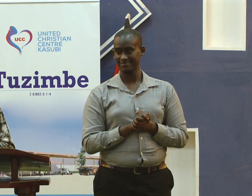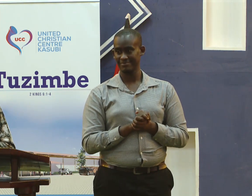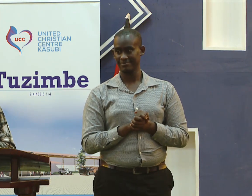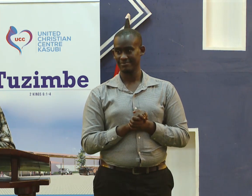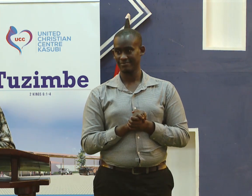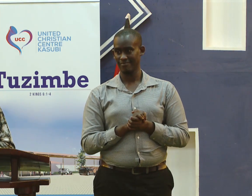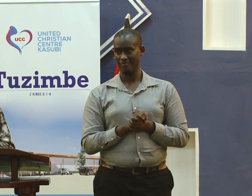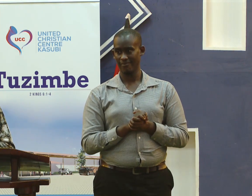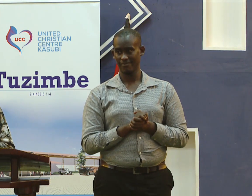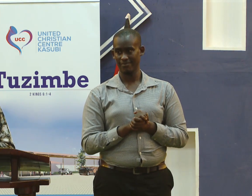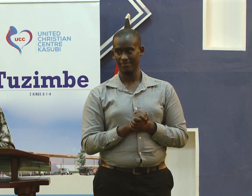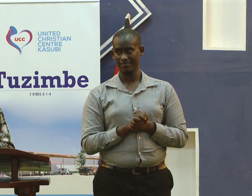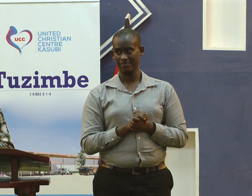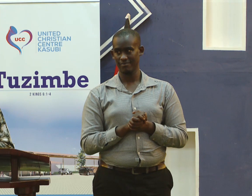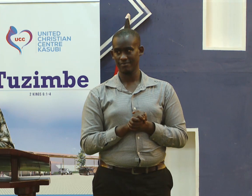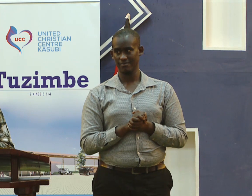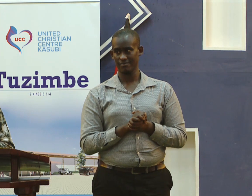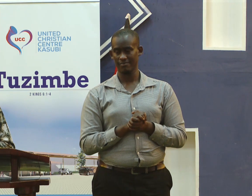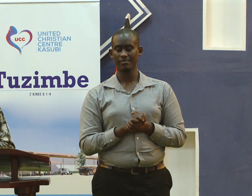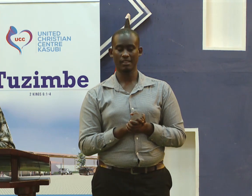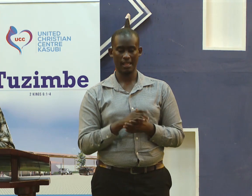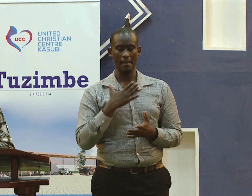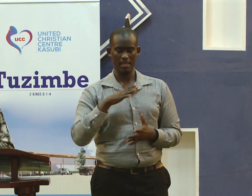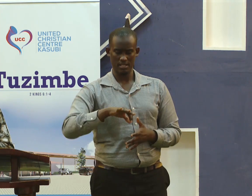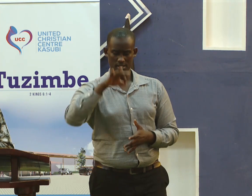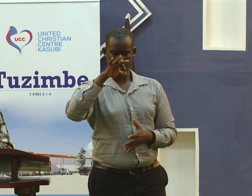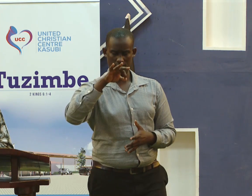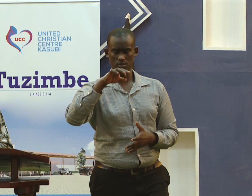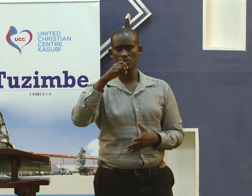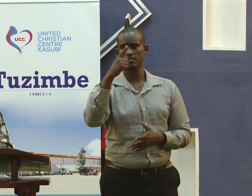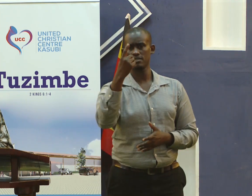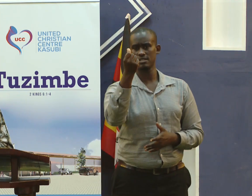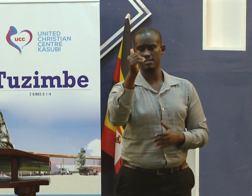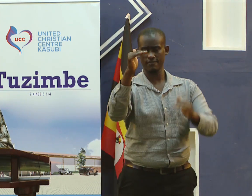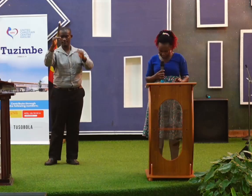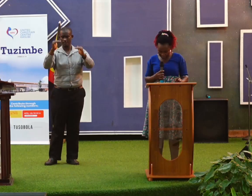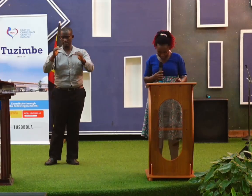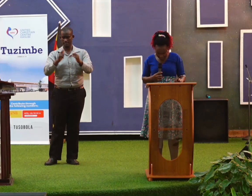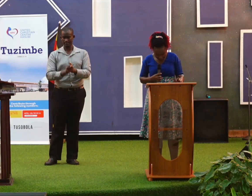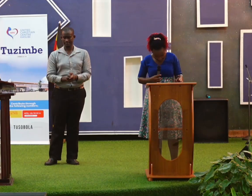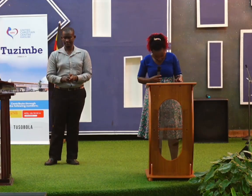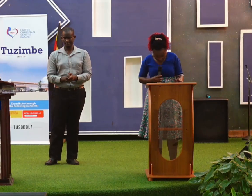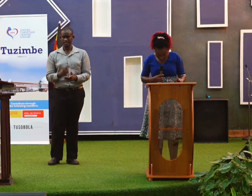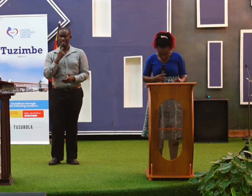of elders laid their hands on you. I love verse 16 mostly